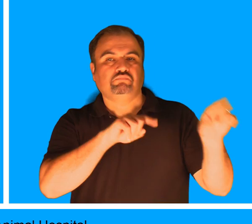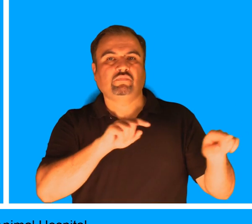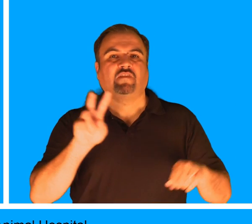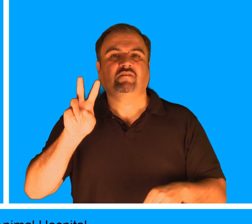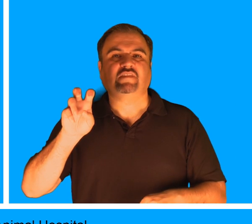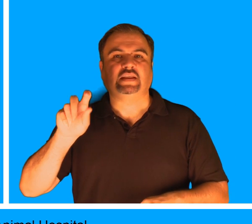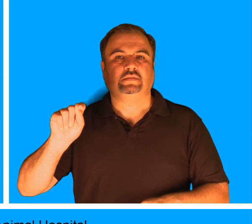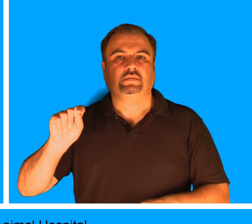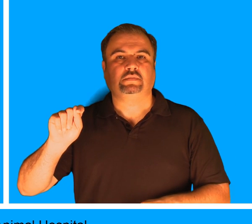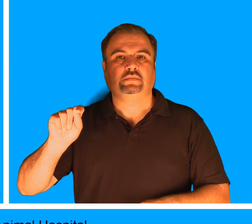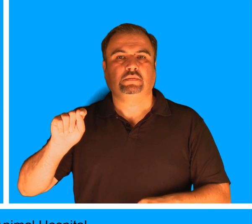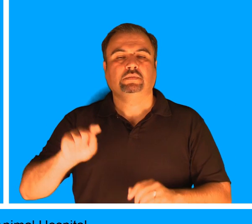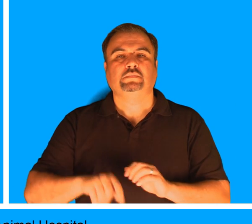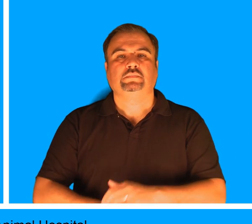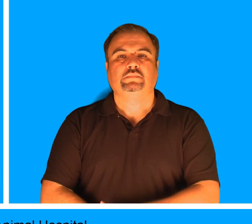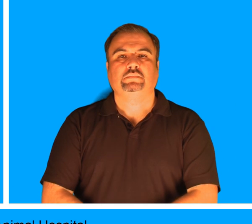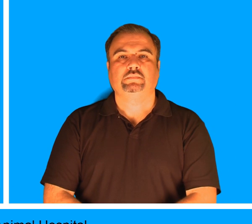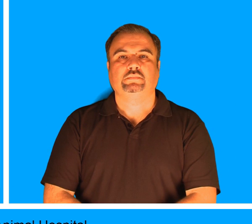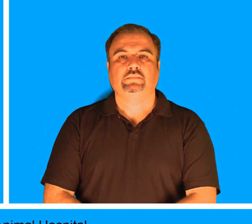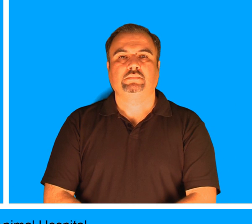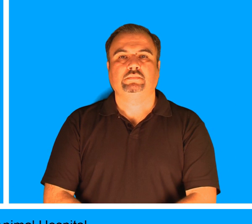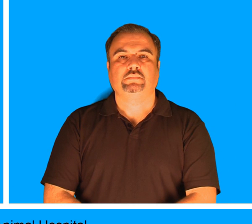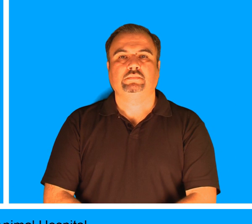Animal Hospital, or the vet.